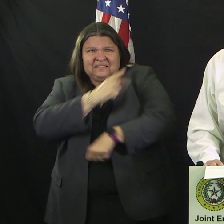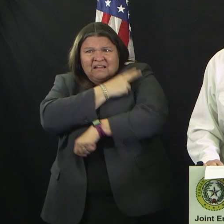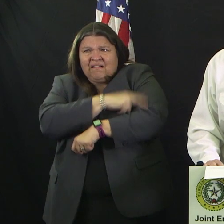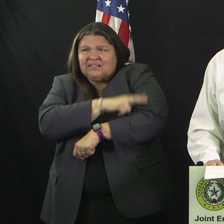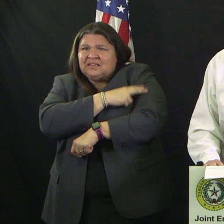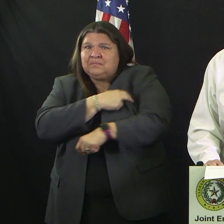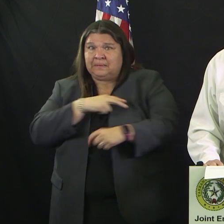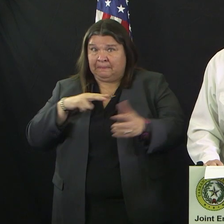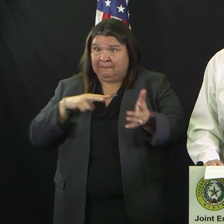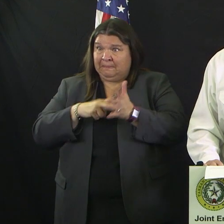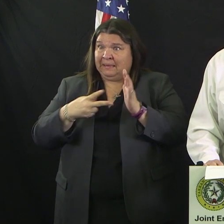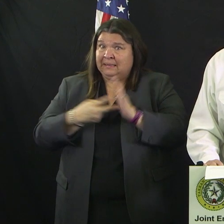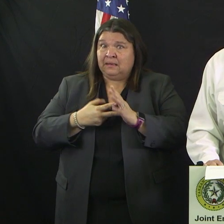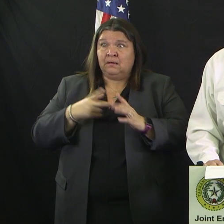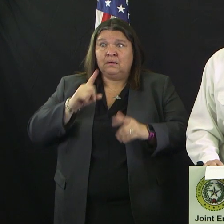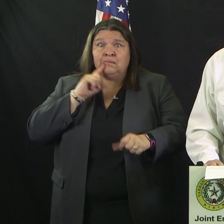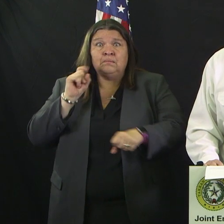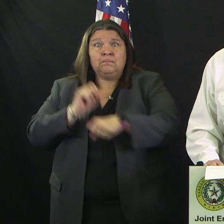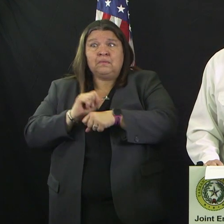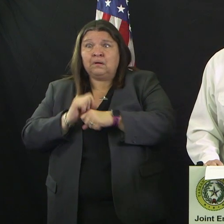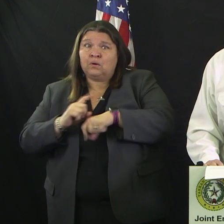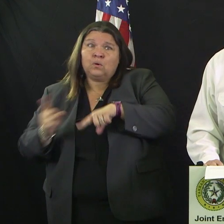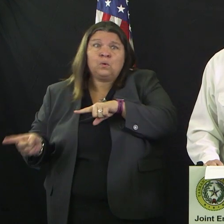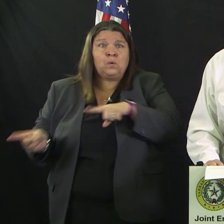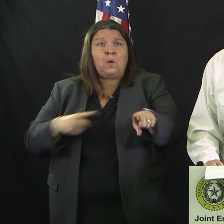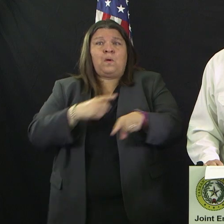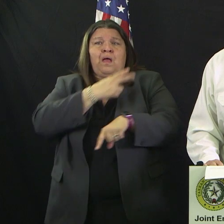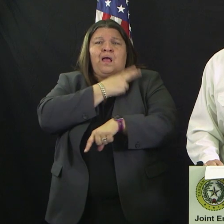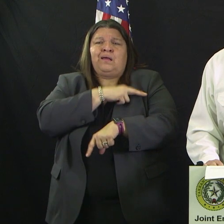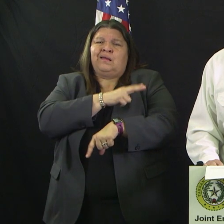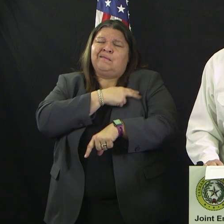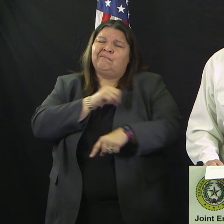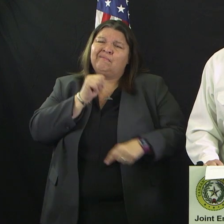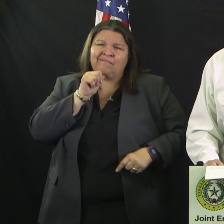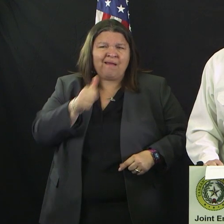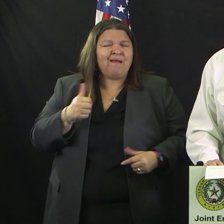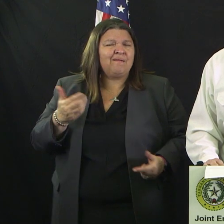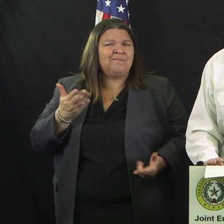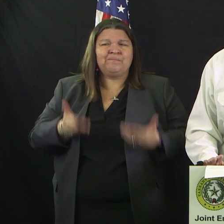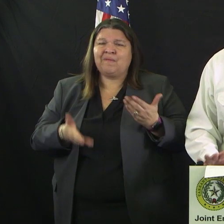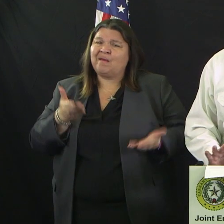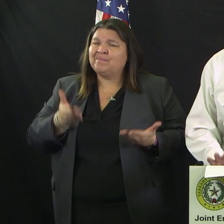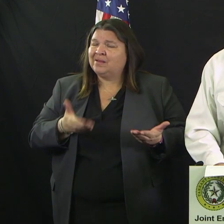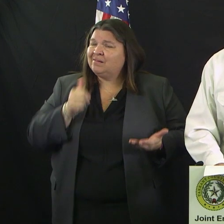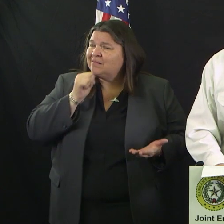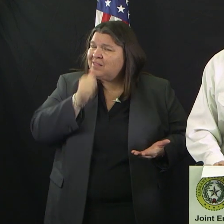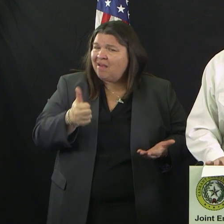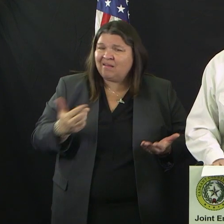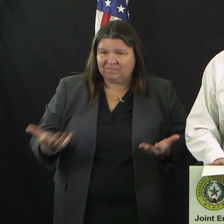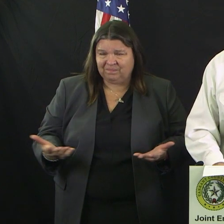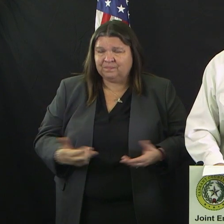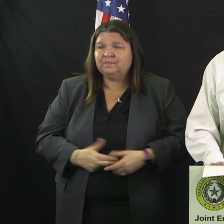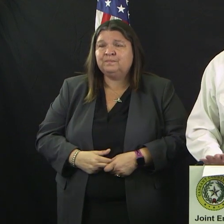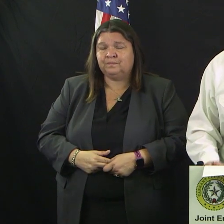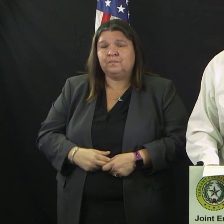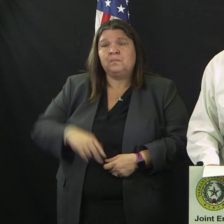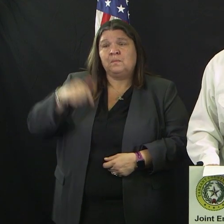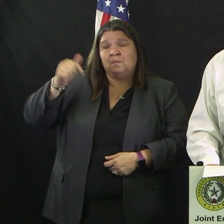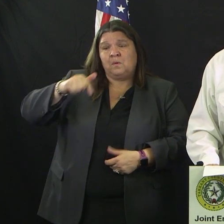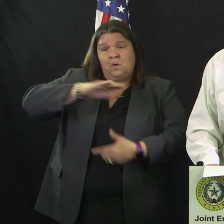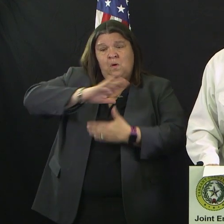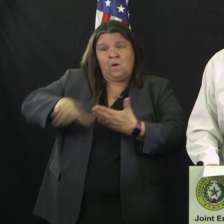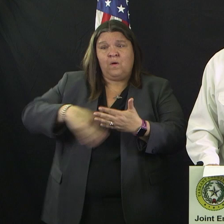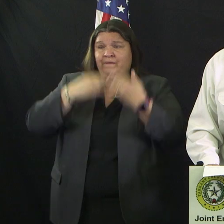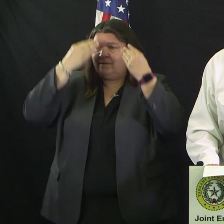not necessarily mean that you will be transported as this continues to develop. And you'll be able to find all that information on how you take care of